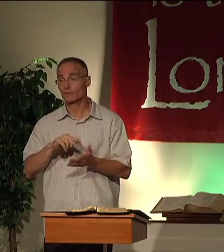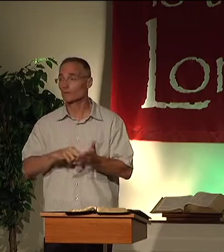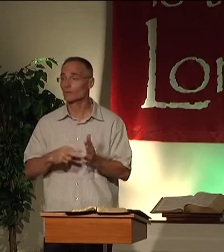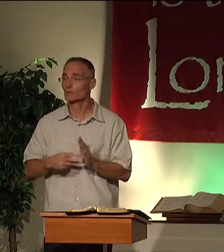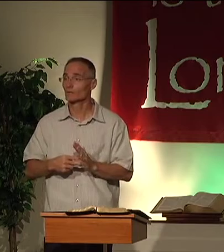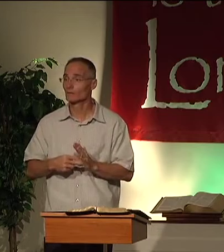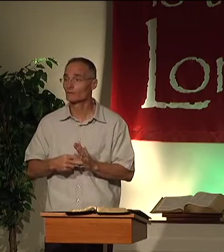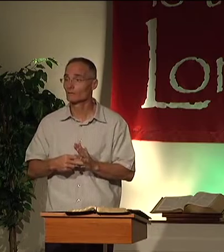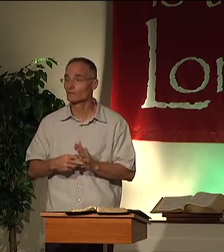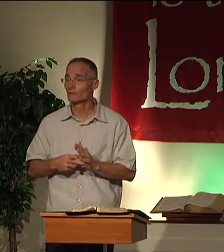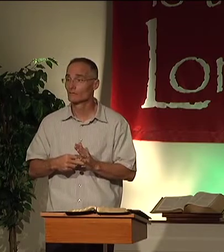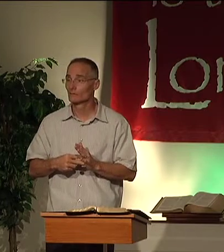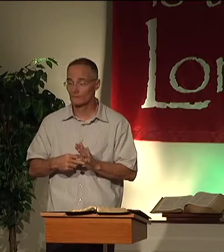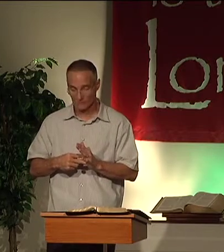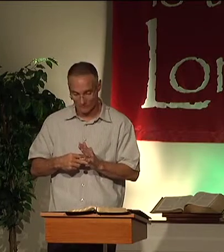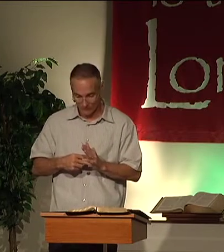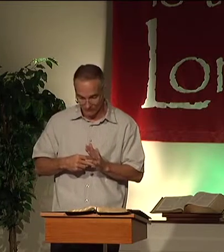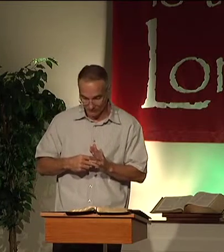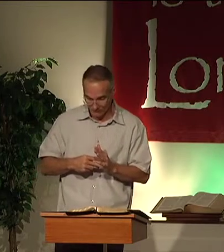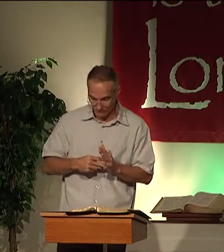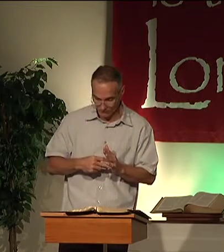that is what Jesus meant, means.